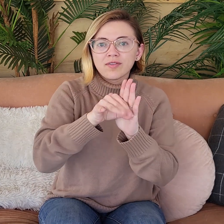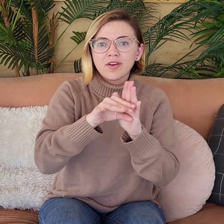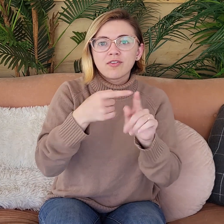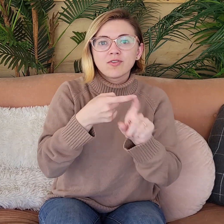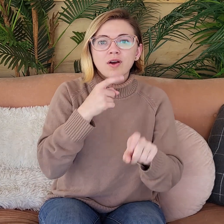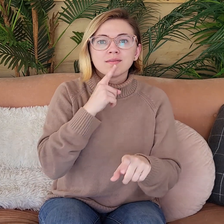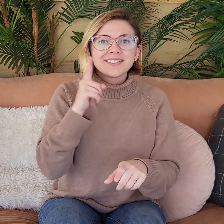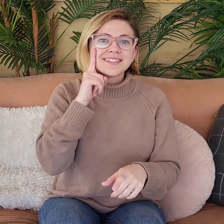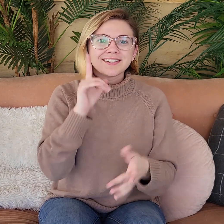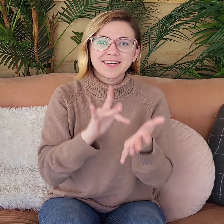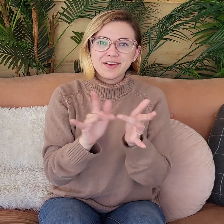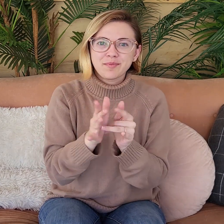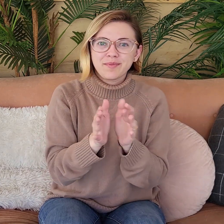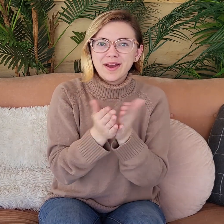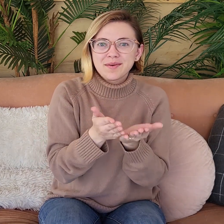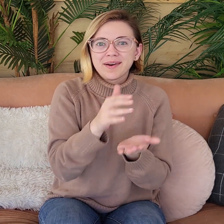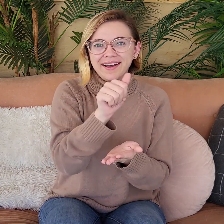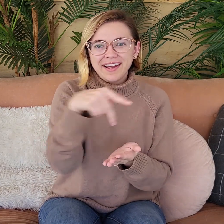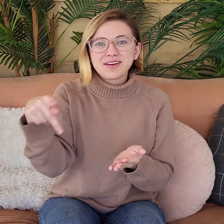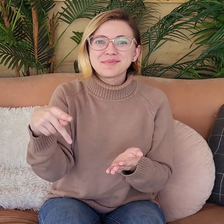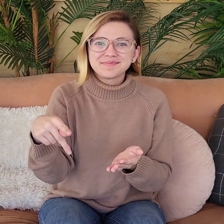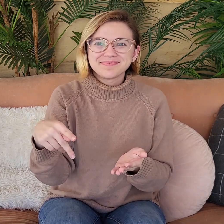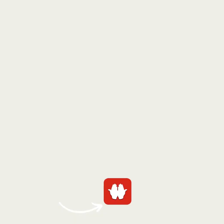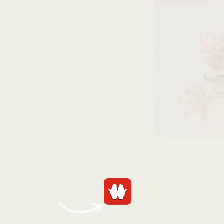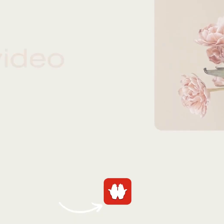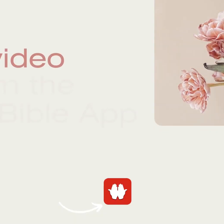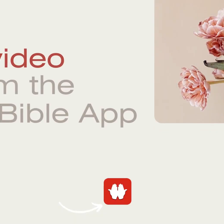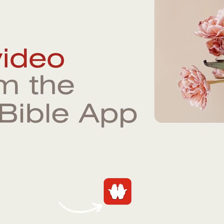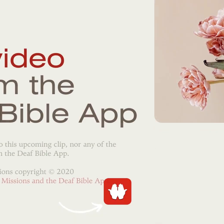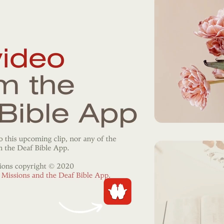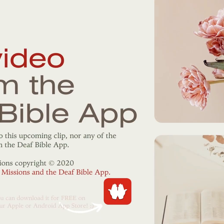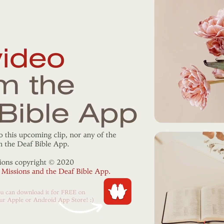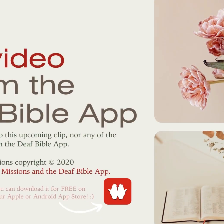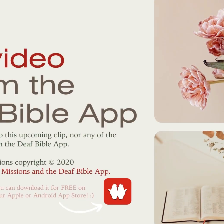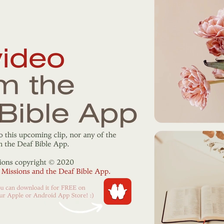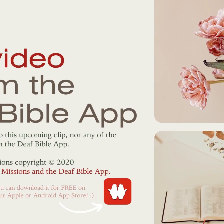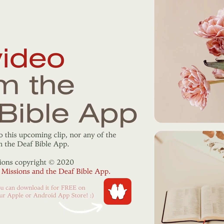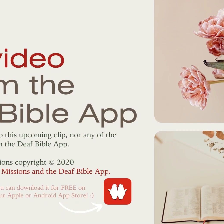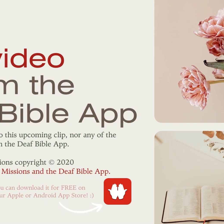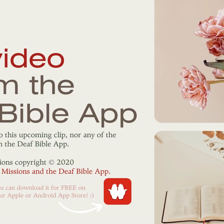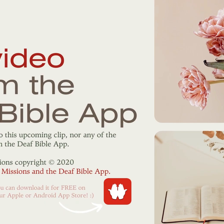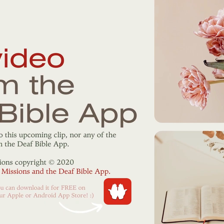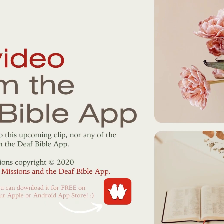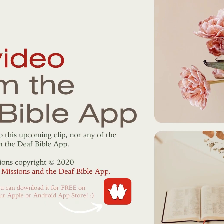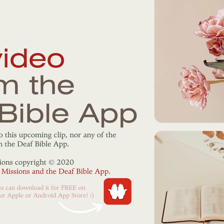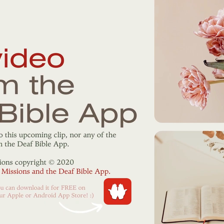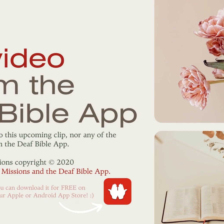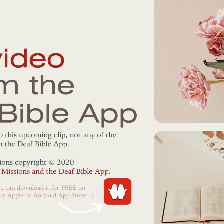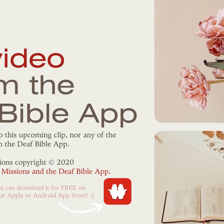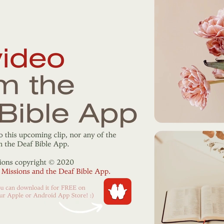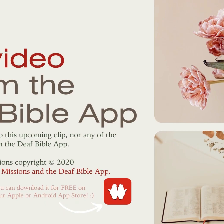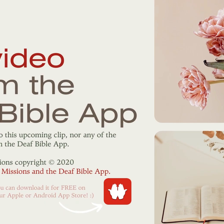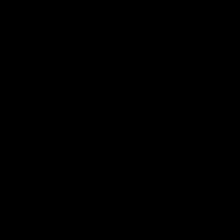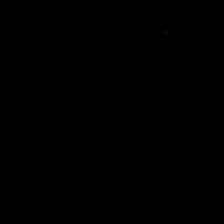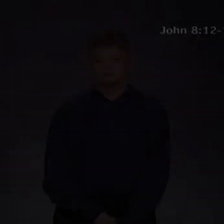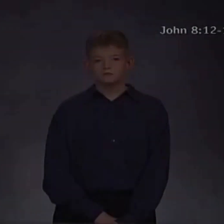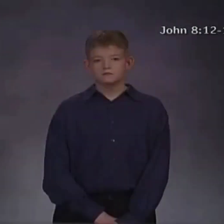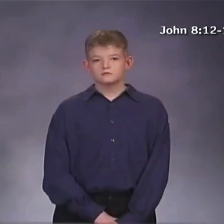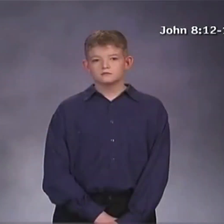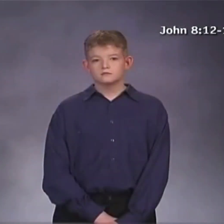So, I'm going to put up a short video from the Deaf Bible app. Here's that disclaimer again and I will read directly